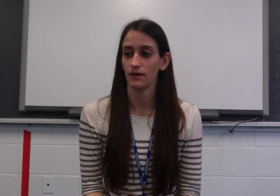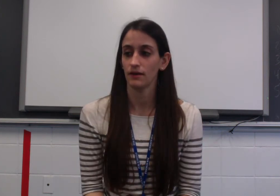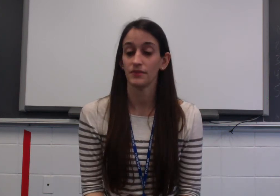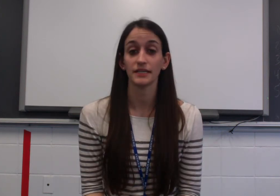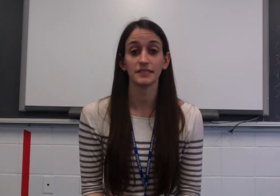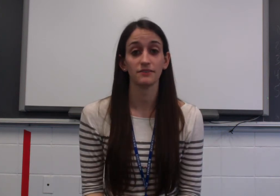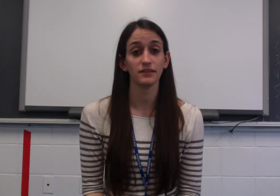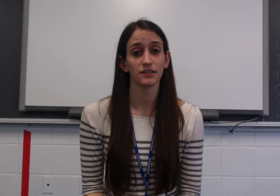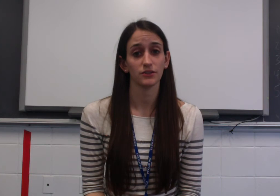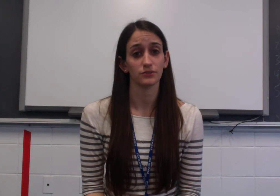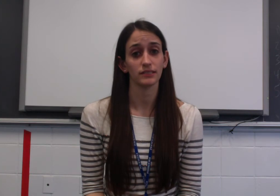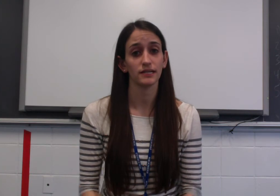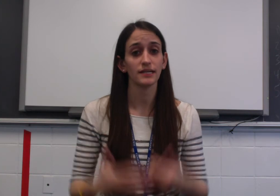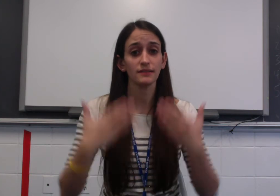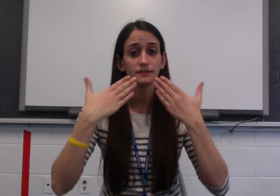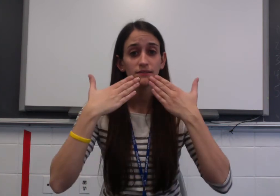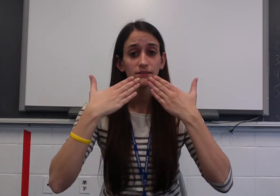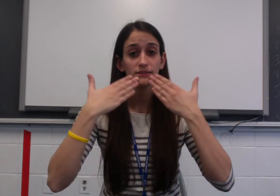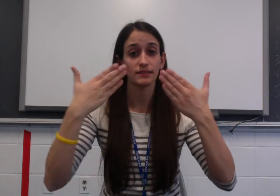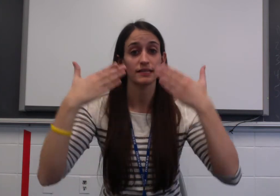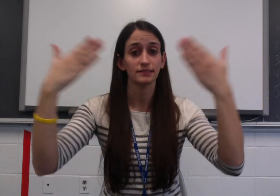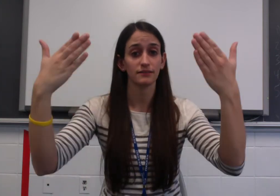Thanksgiving, there are three signs. Thanksgiving.